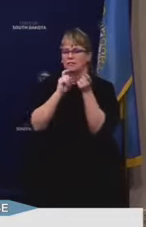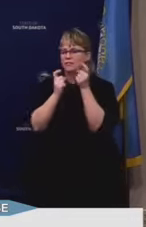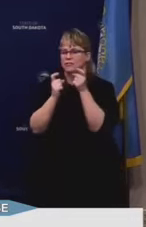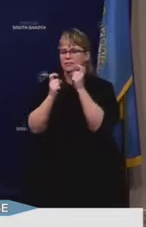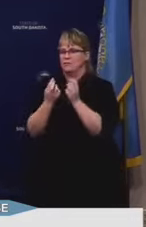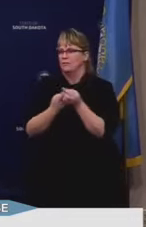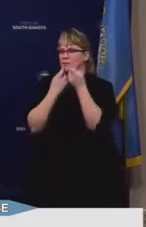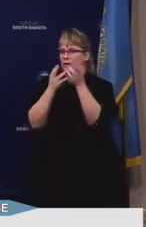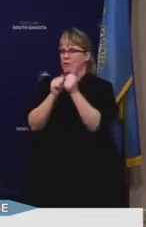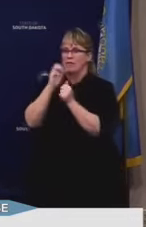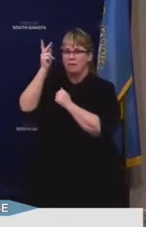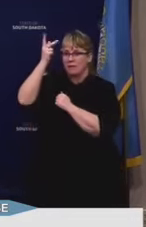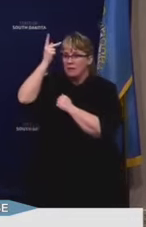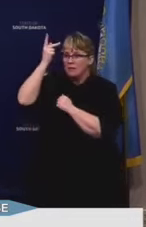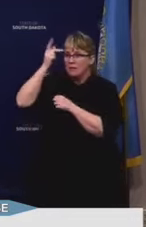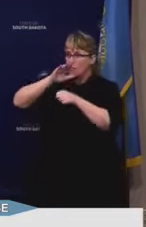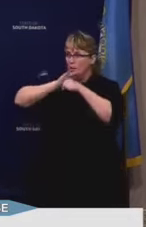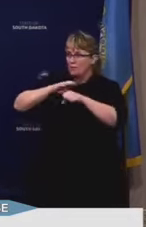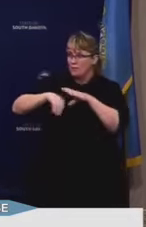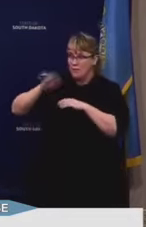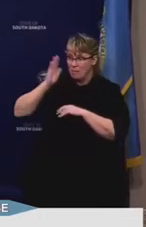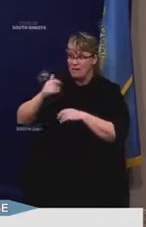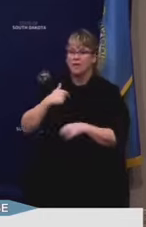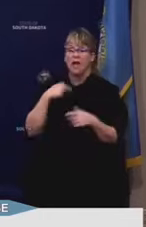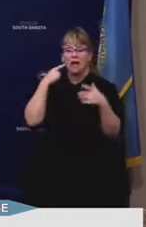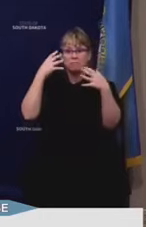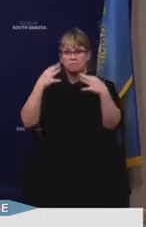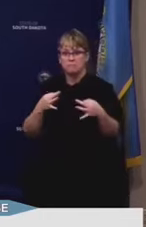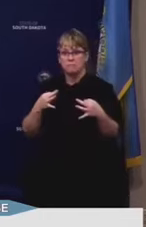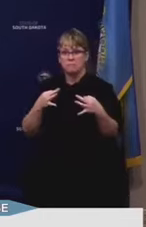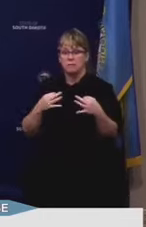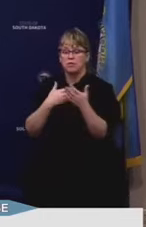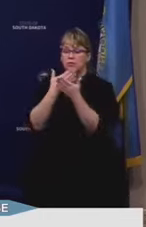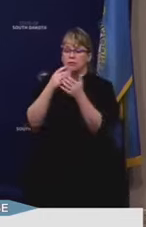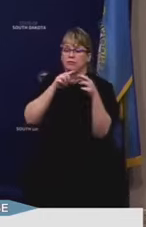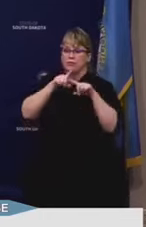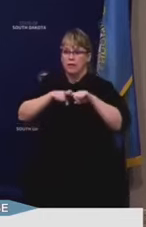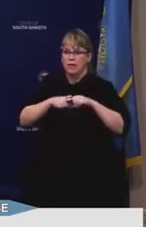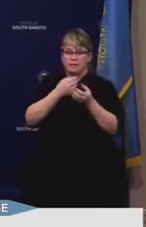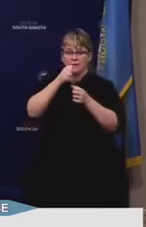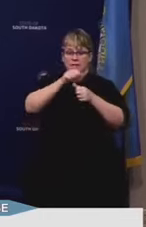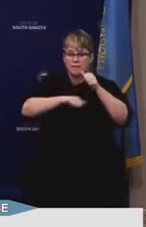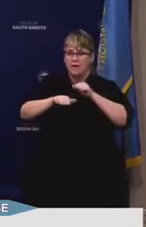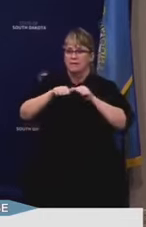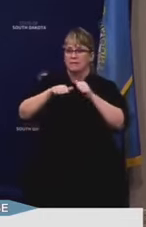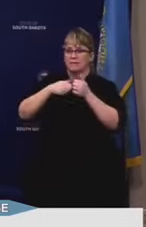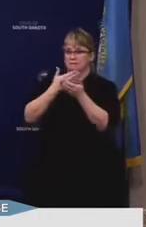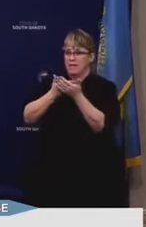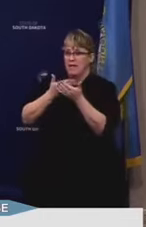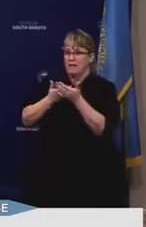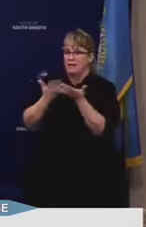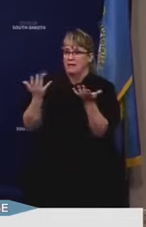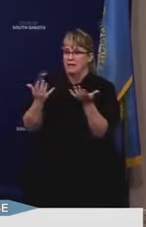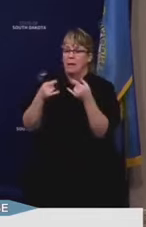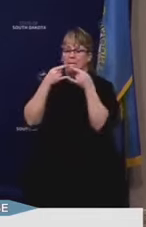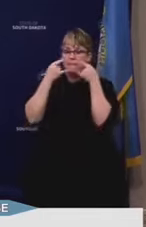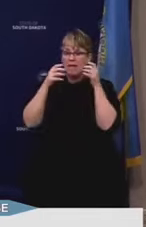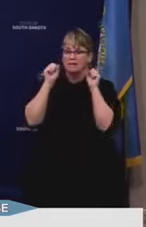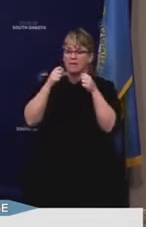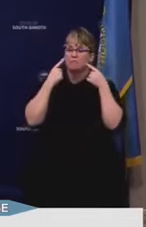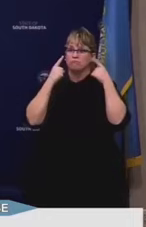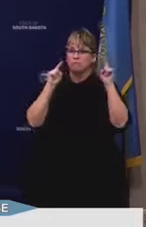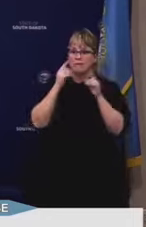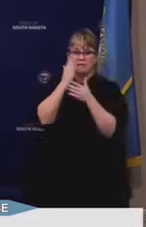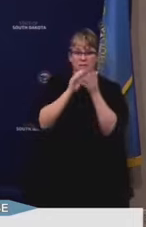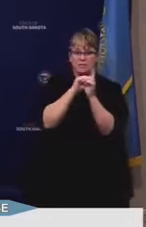based on political pressure in the past. I choose to rely on science and data and facts, and masks can work in